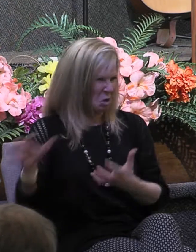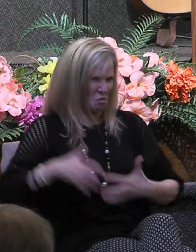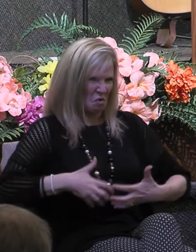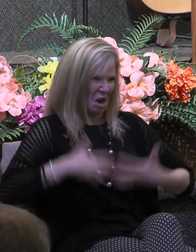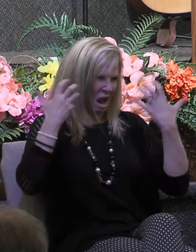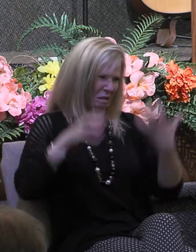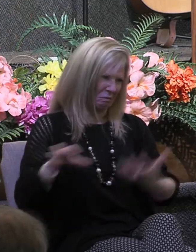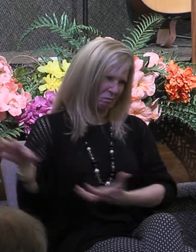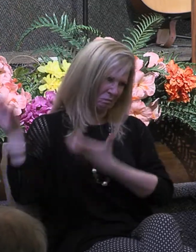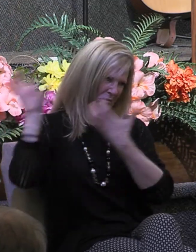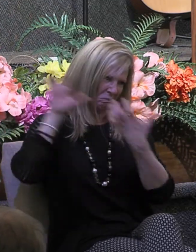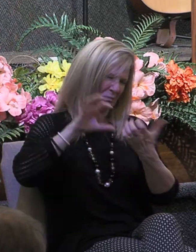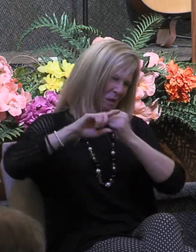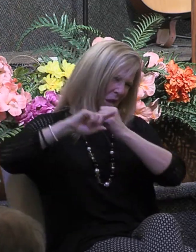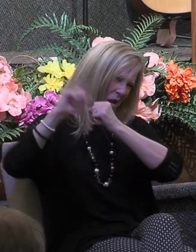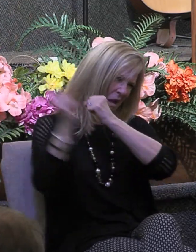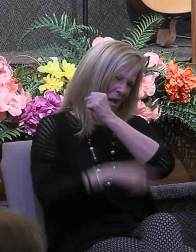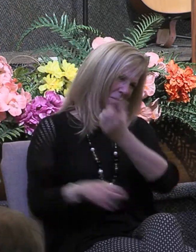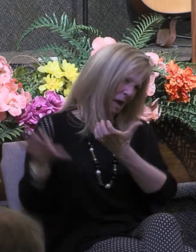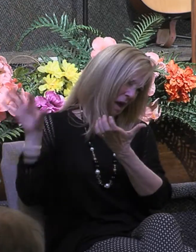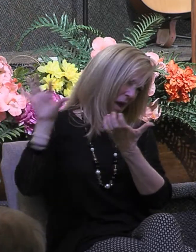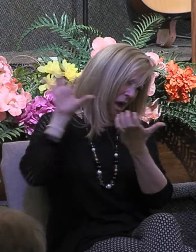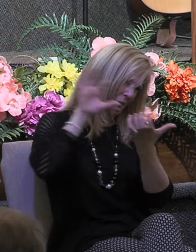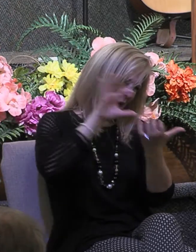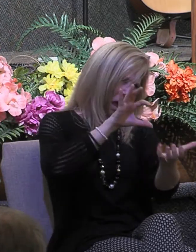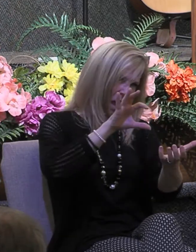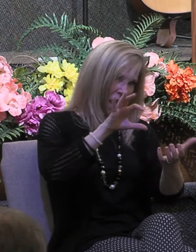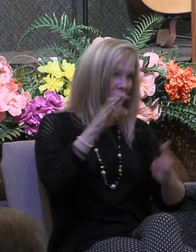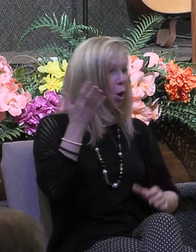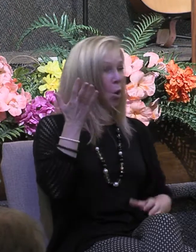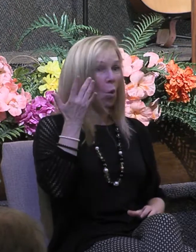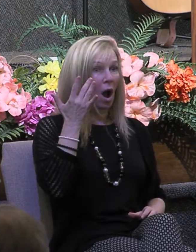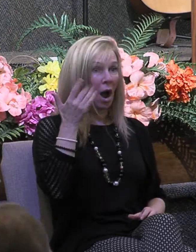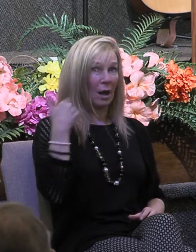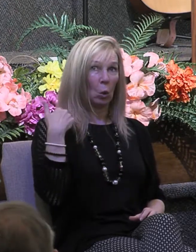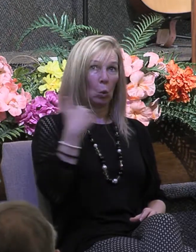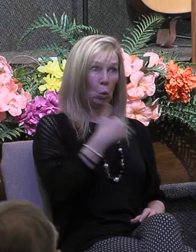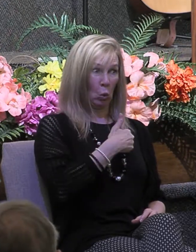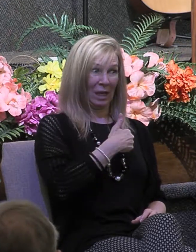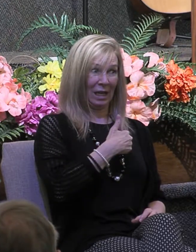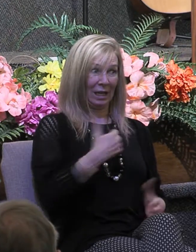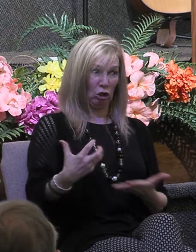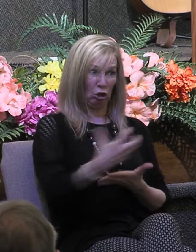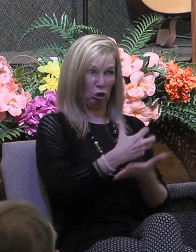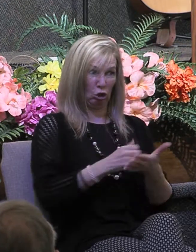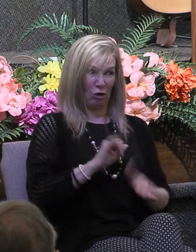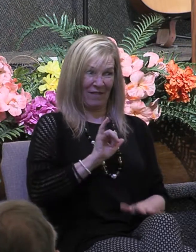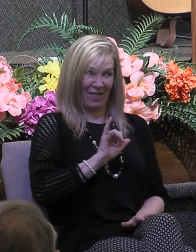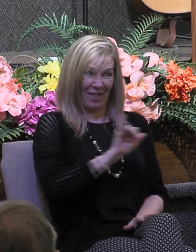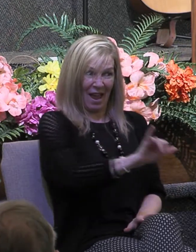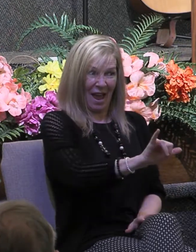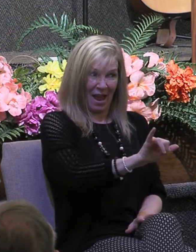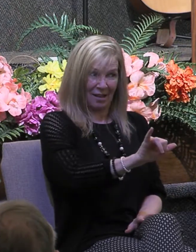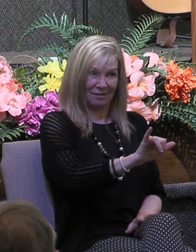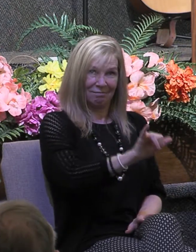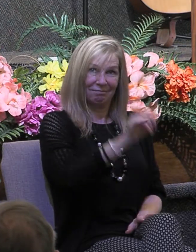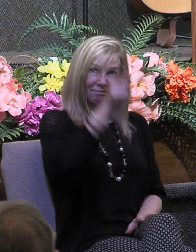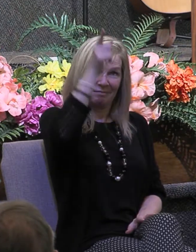sinned so that we who are sinners and deserve to be treated by God's wrath we who are sinners